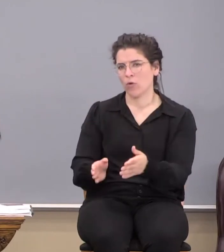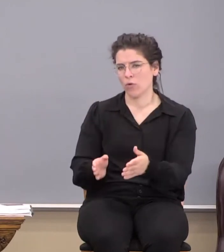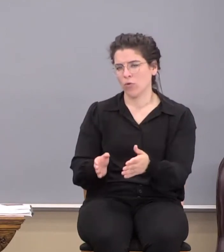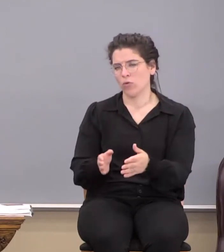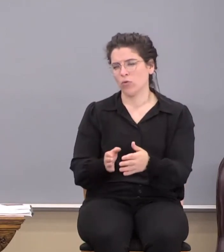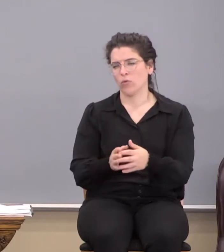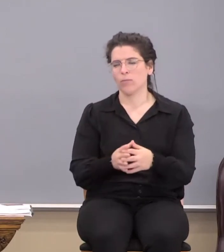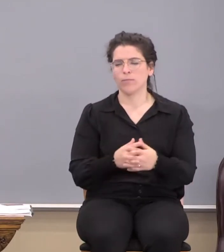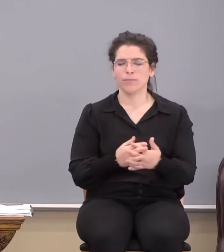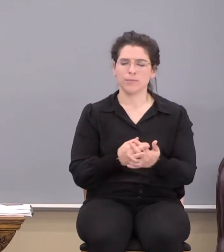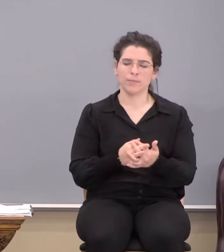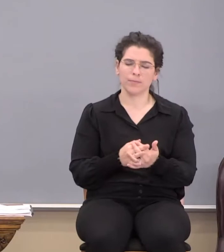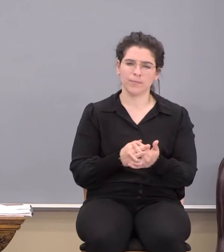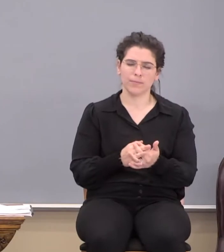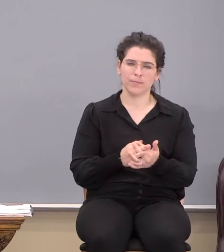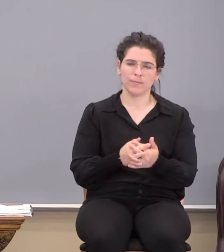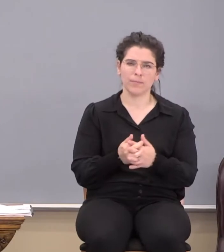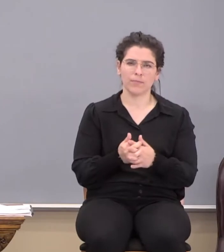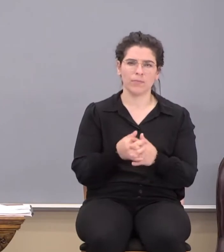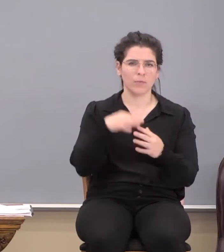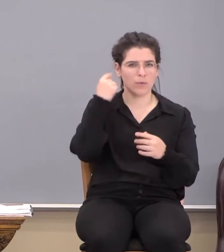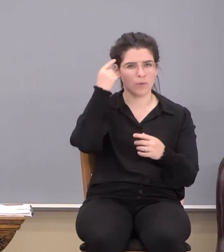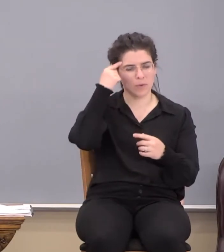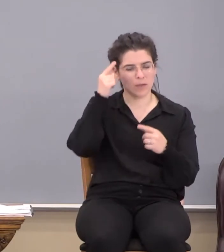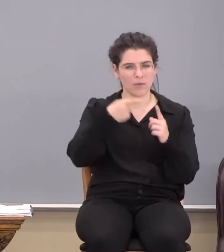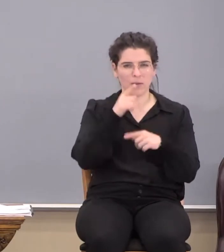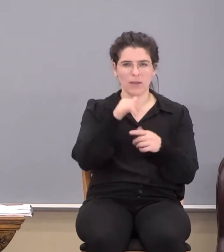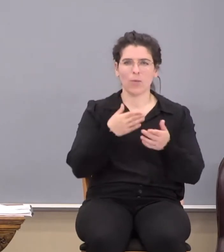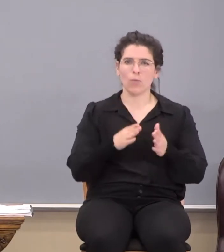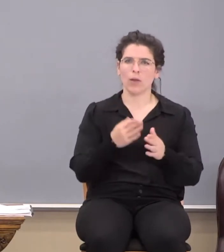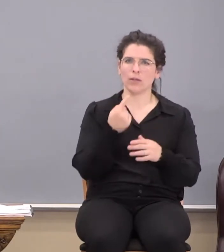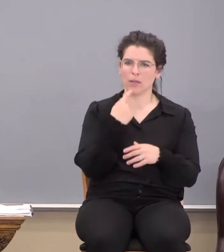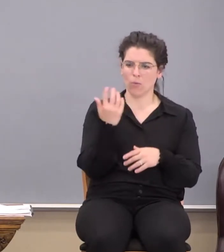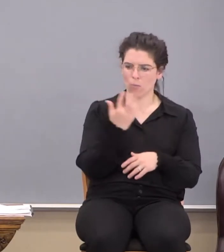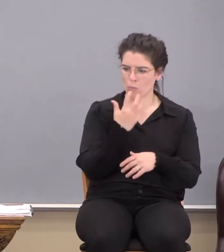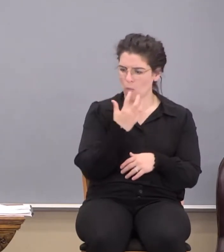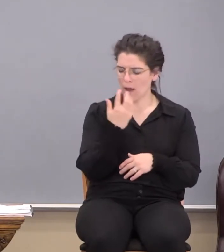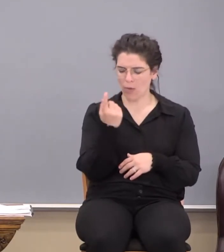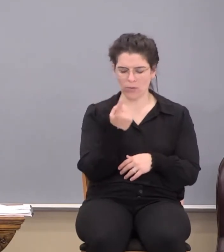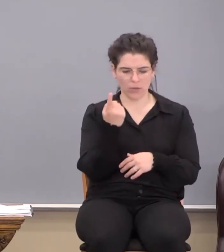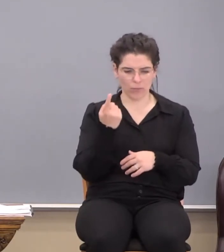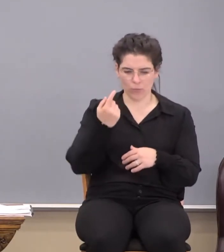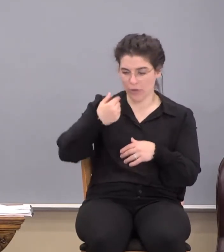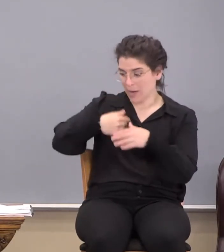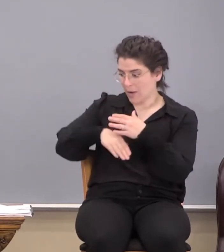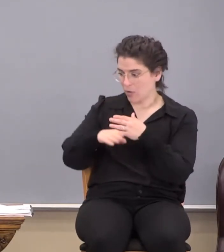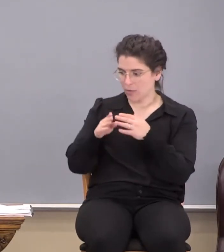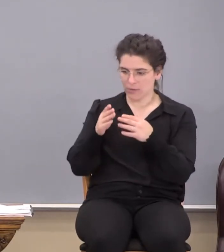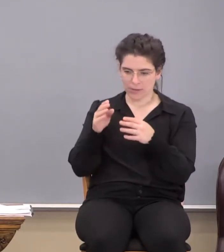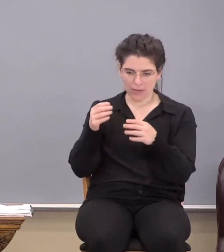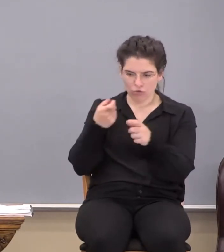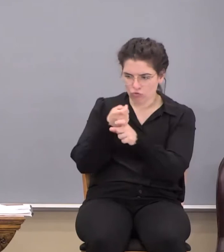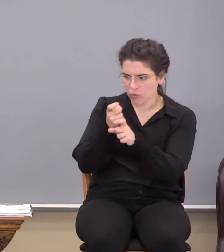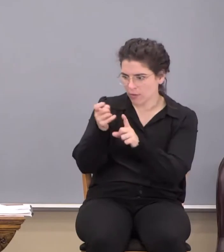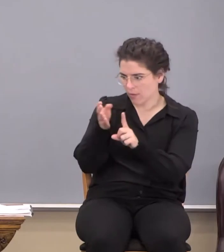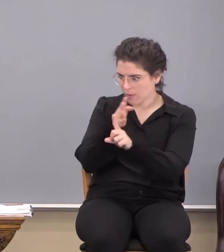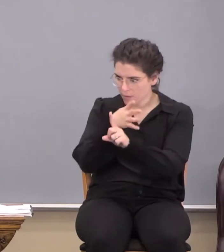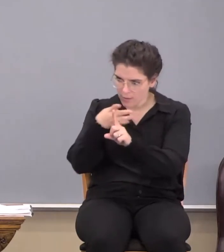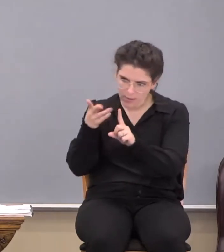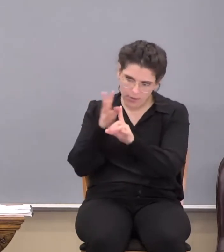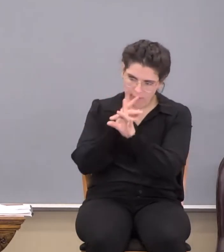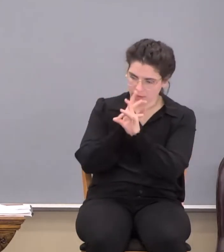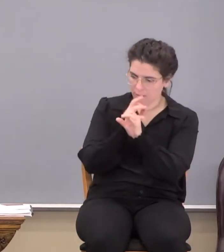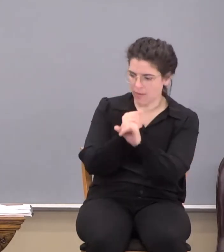When we think of it that way, we realize, wow, someone comes along and tries to beguile me with enticing words thinking that, wow, I can